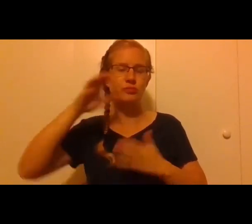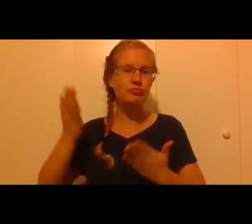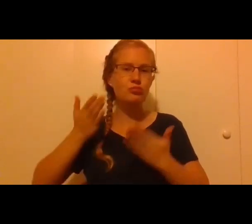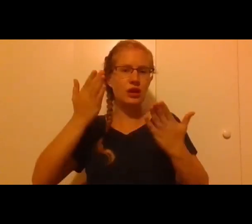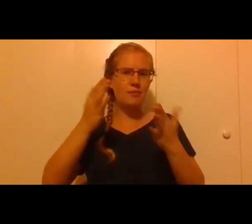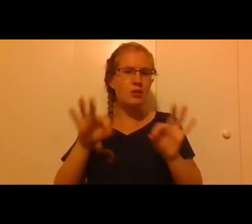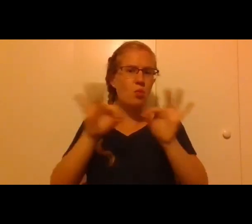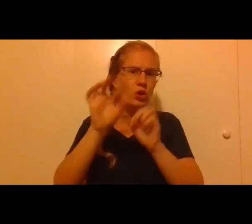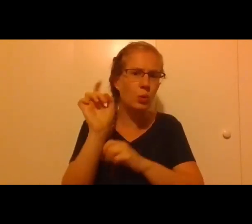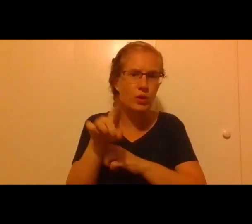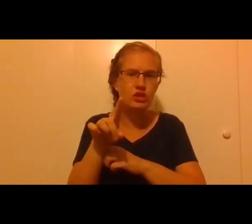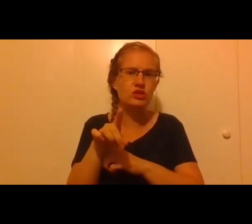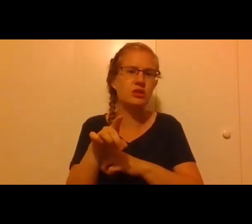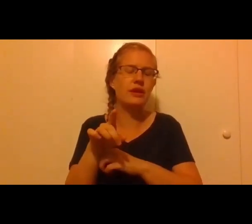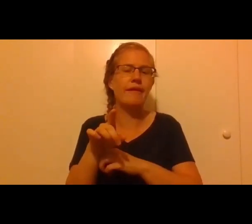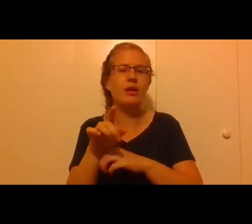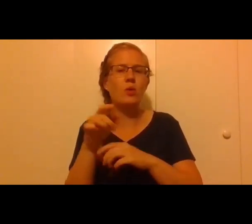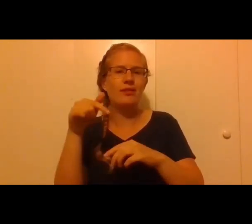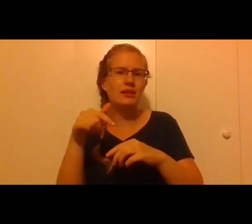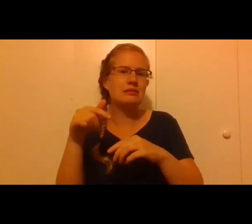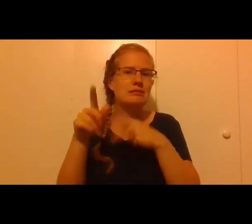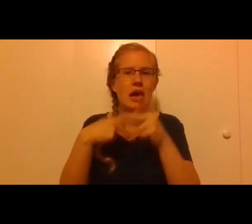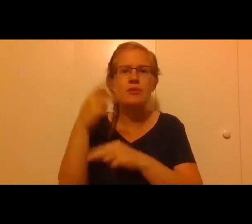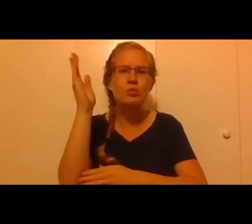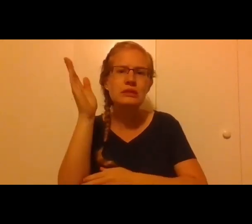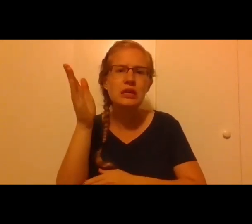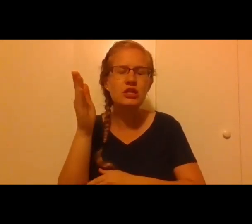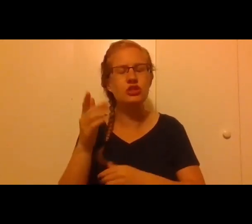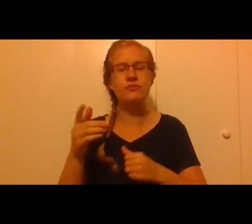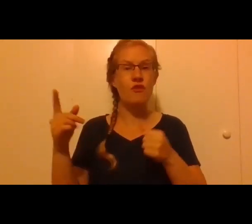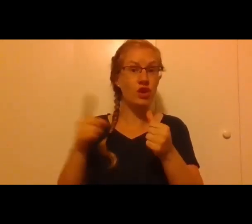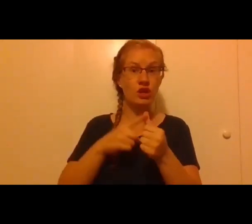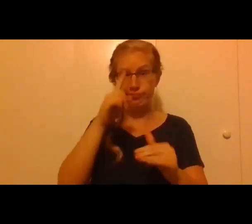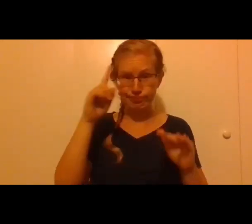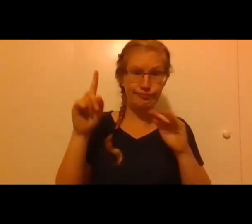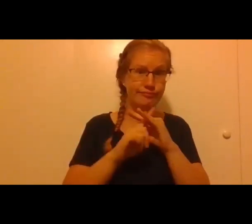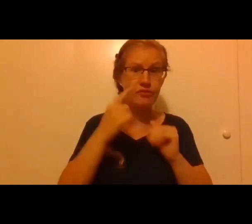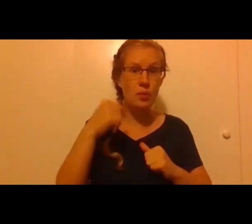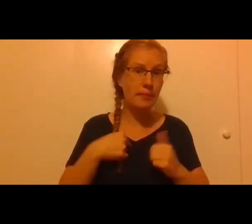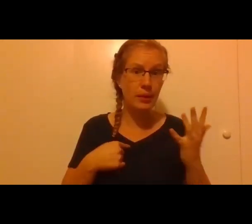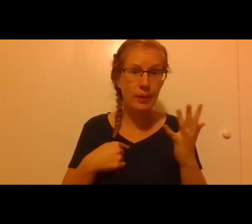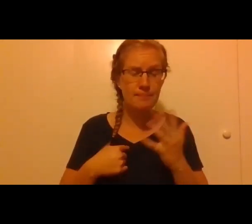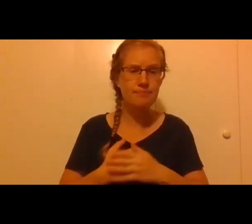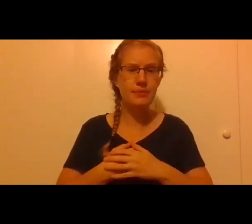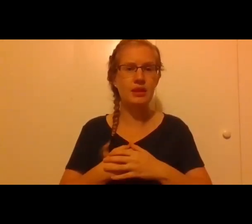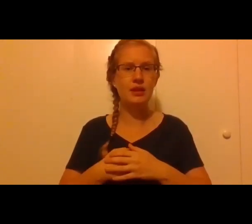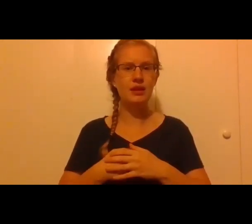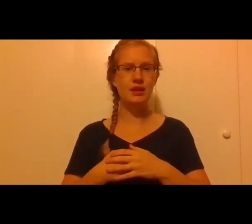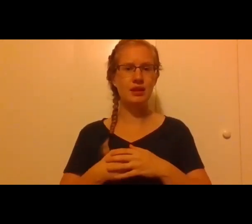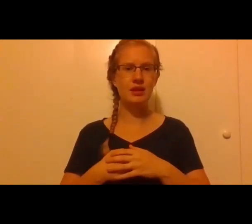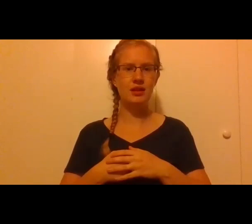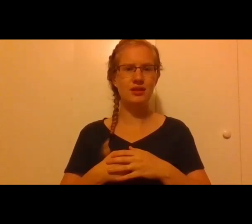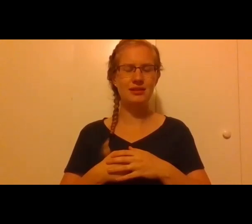questions, frame the matter in this kind of way, one of the first things that came to mind to me, it's a